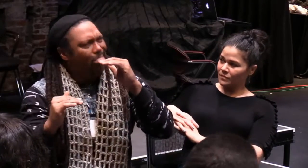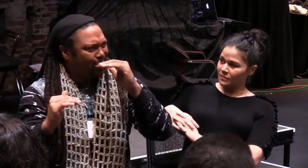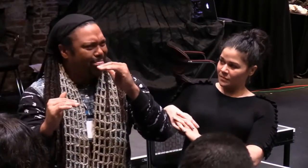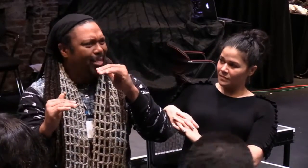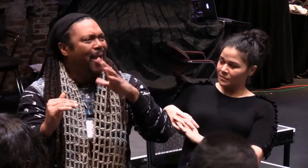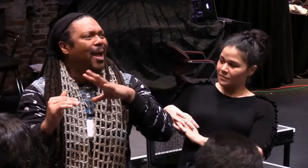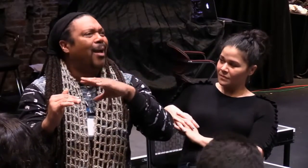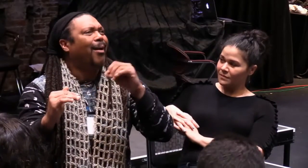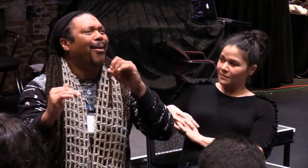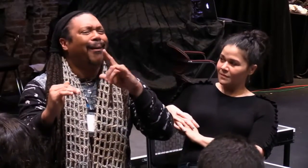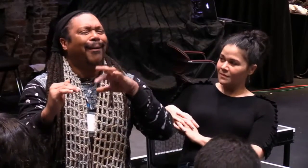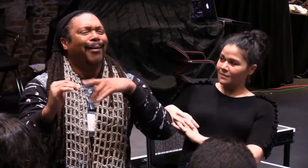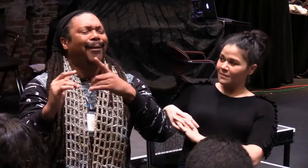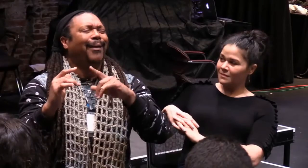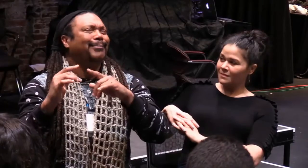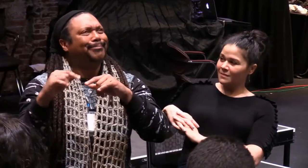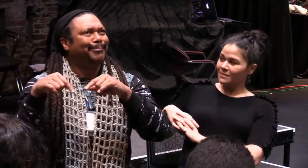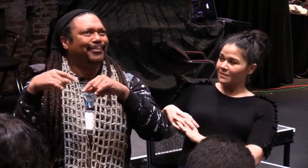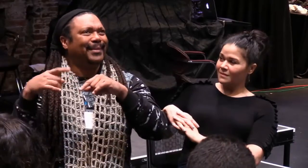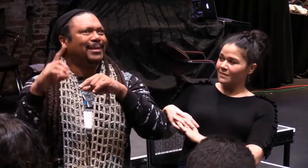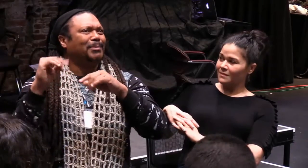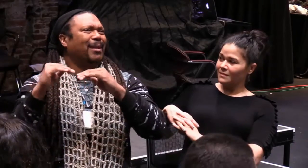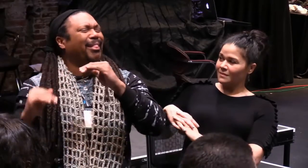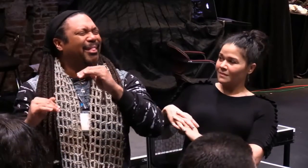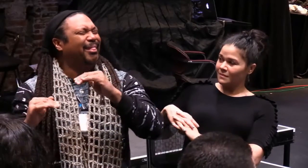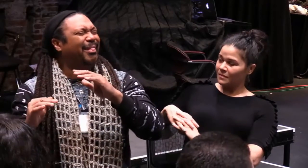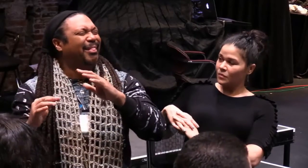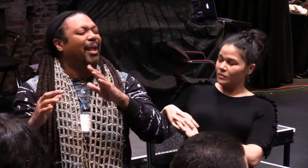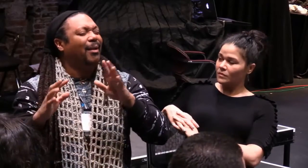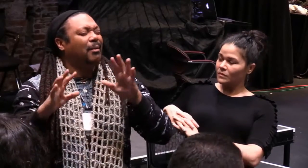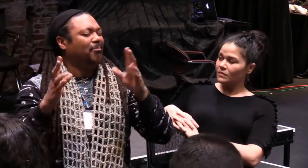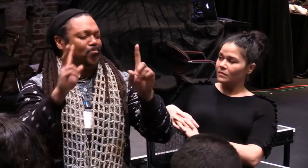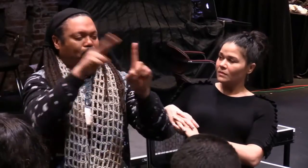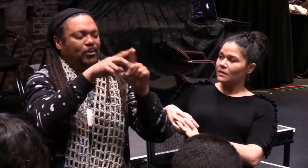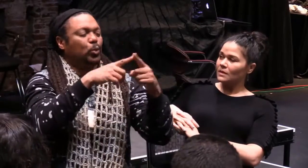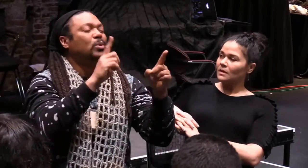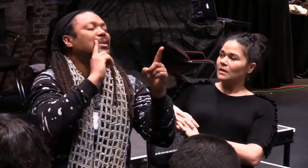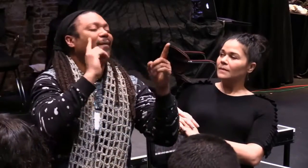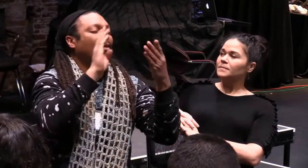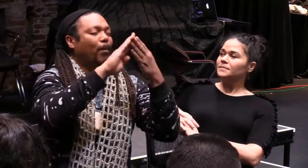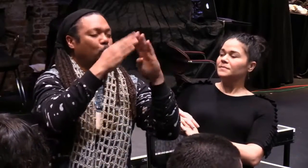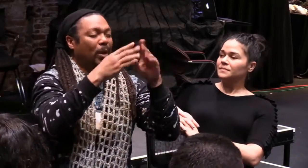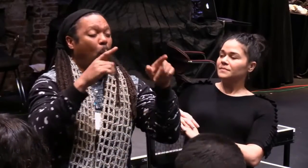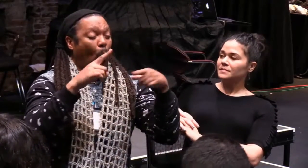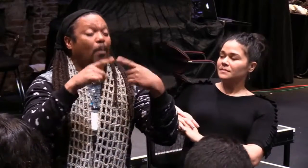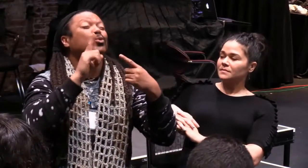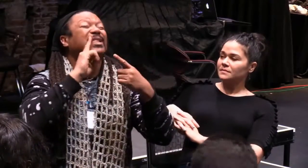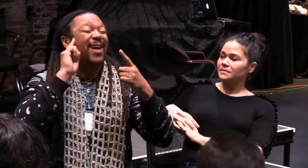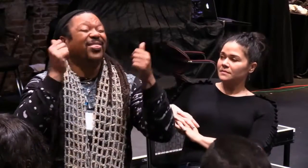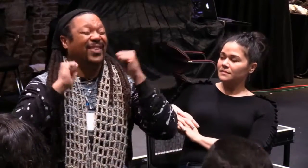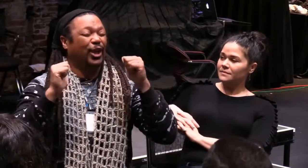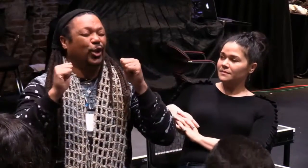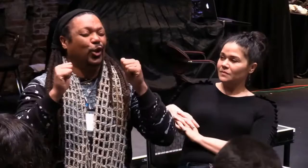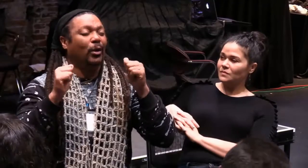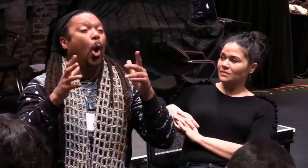disabled woman, oh, let's even make a person of color to make it more of a tragic theatrical